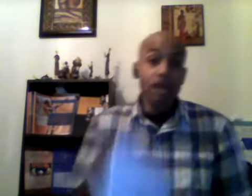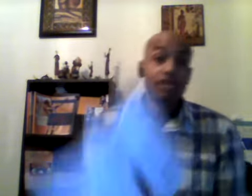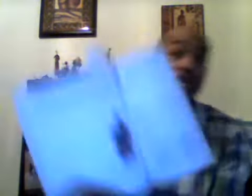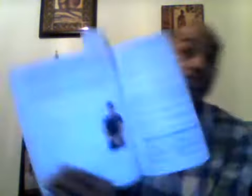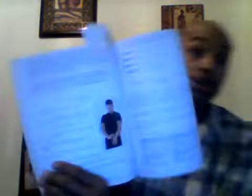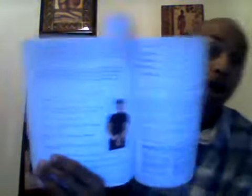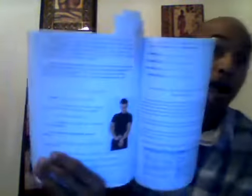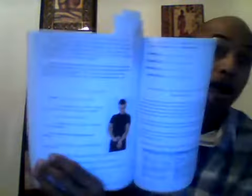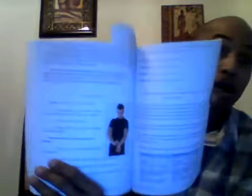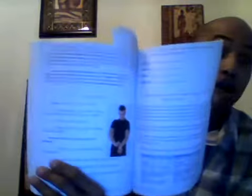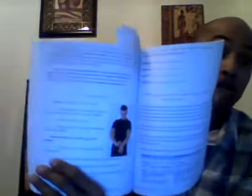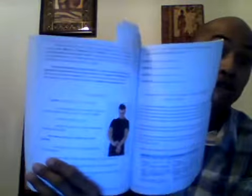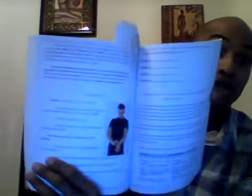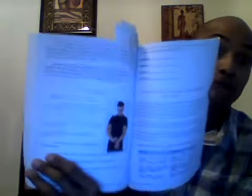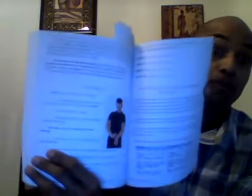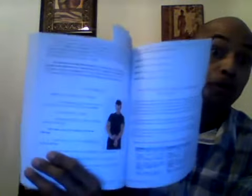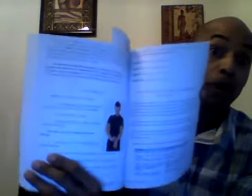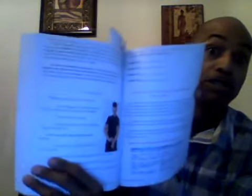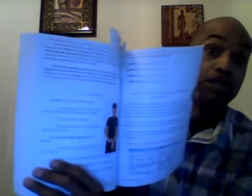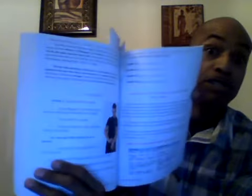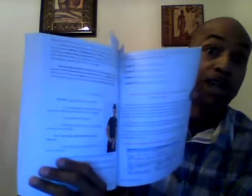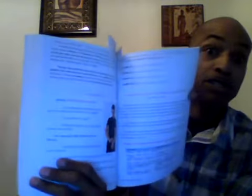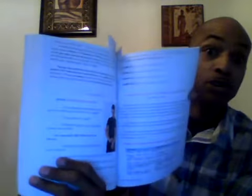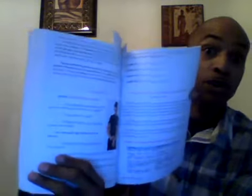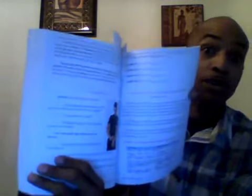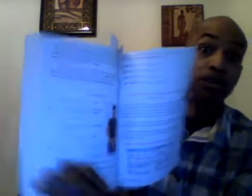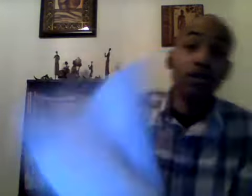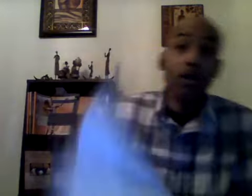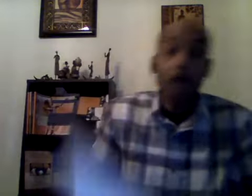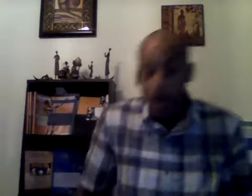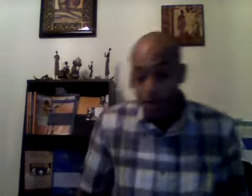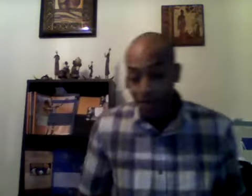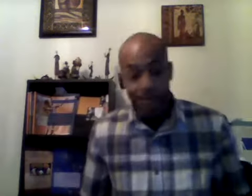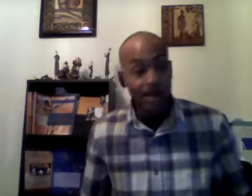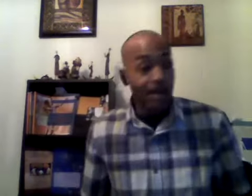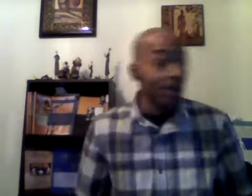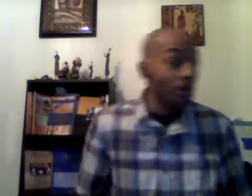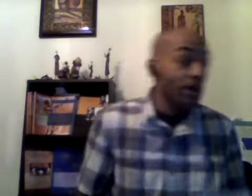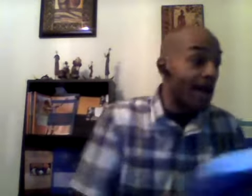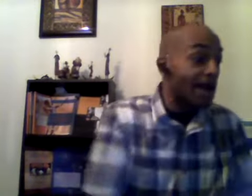test your heart so you can exercise according to your heartbeat then we got